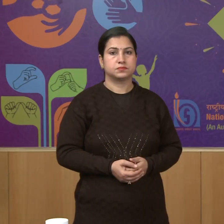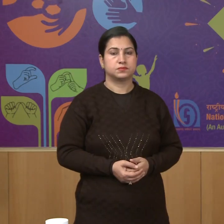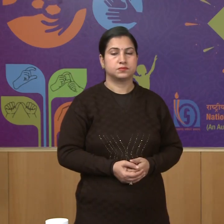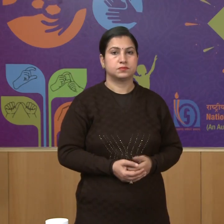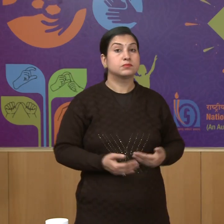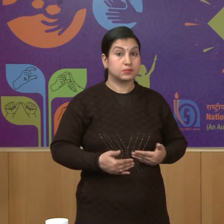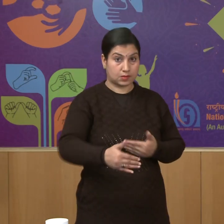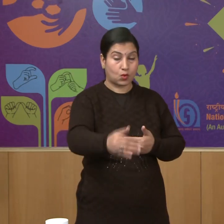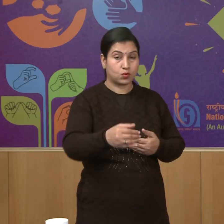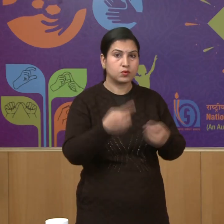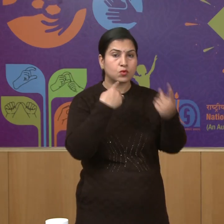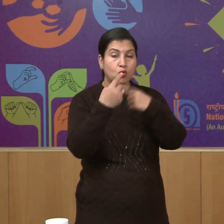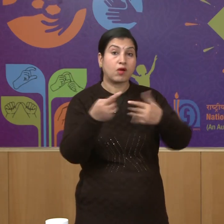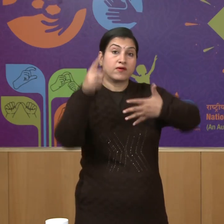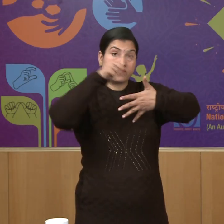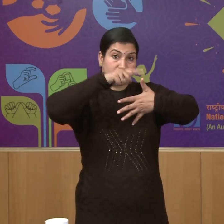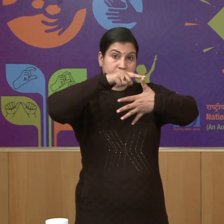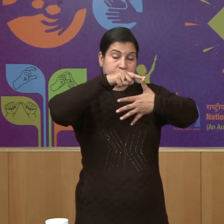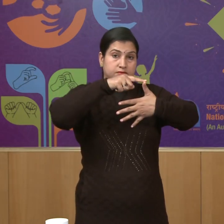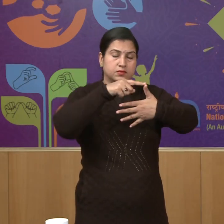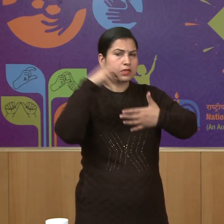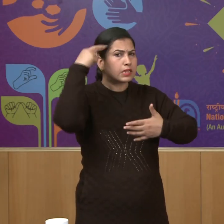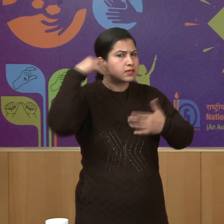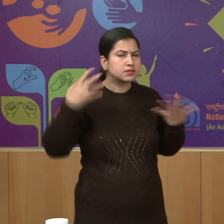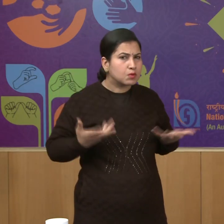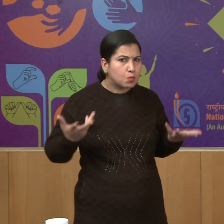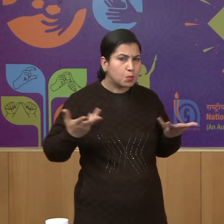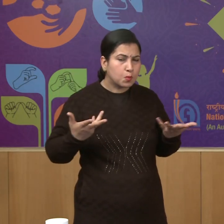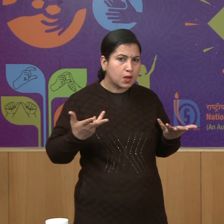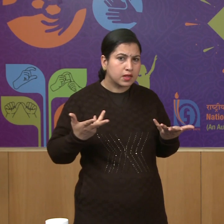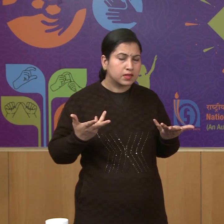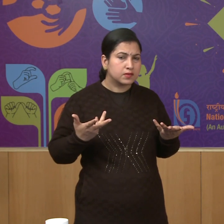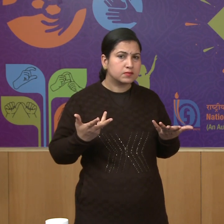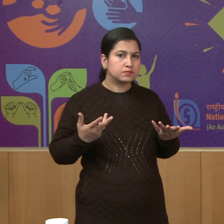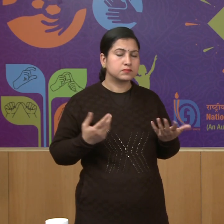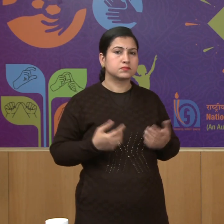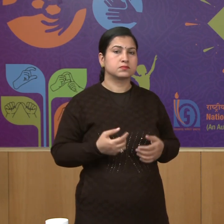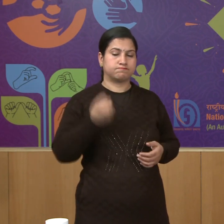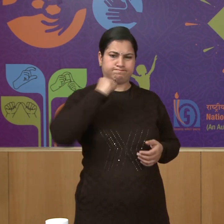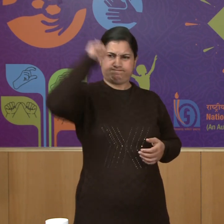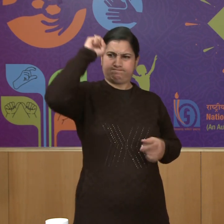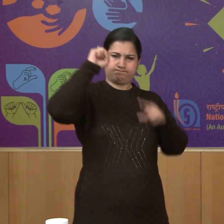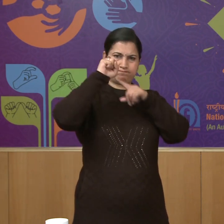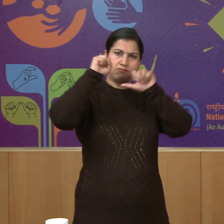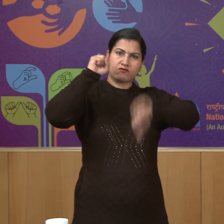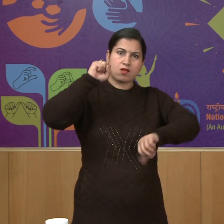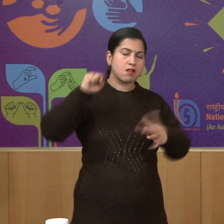now we will discuss the fifth reason for the failure of the